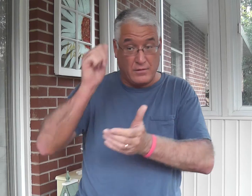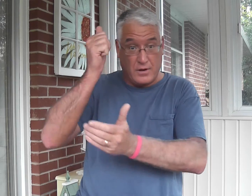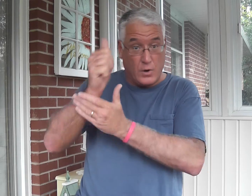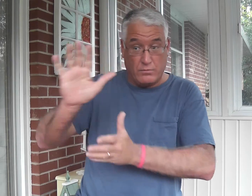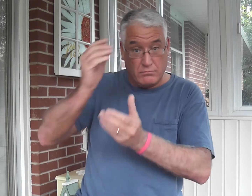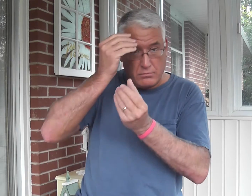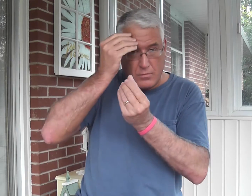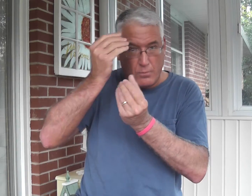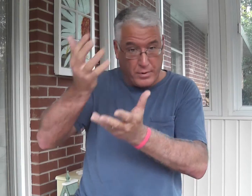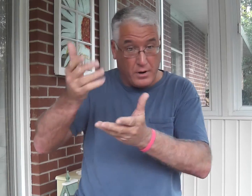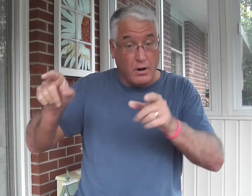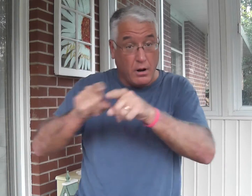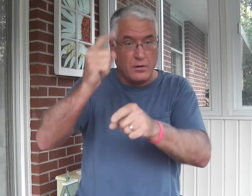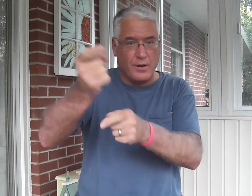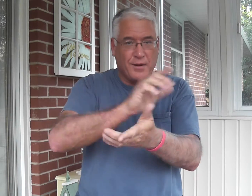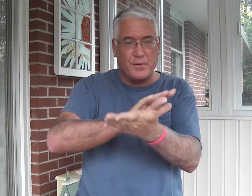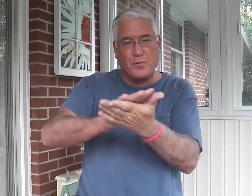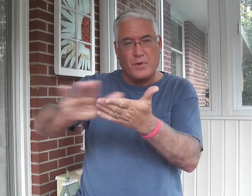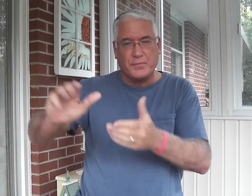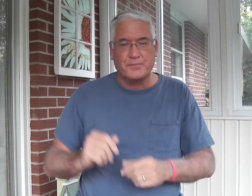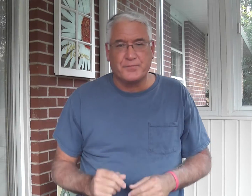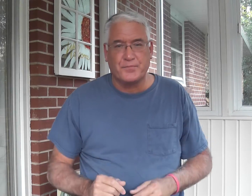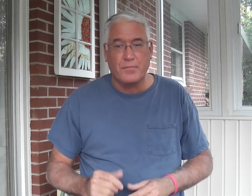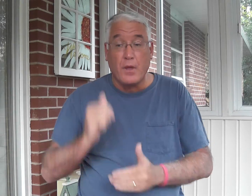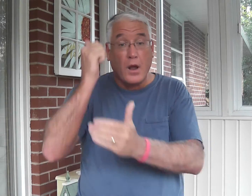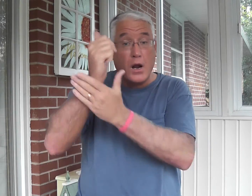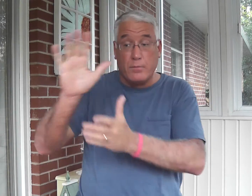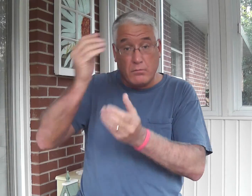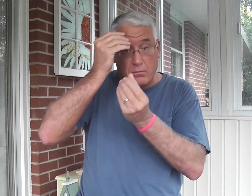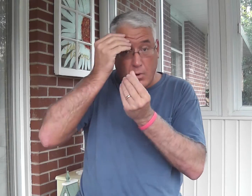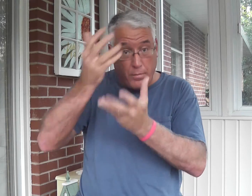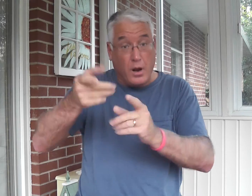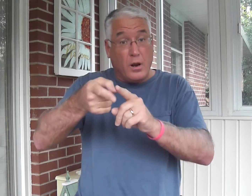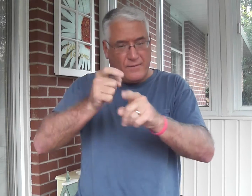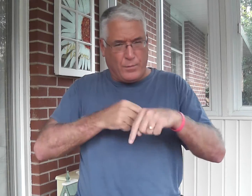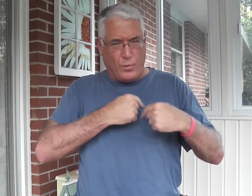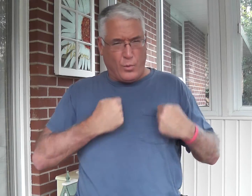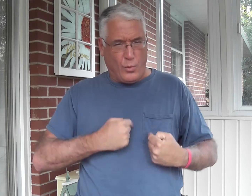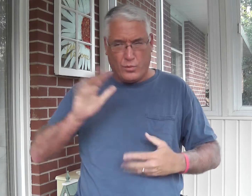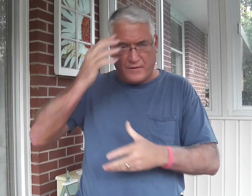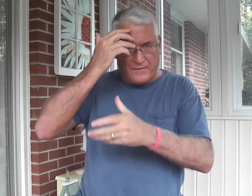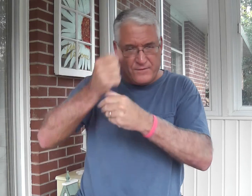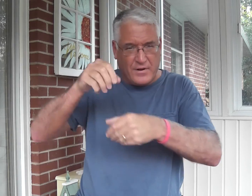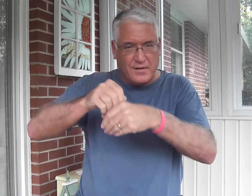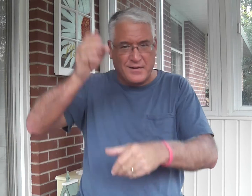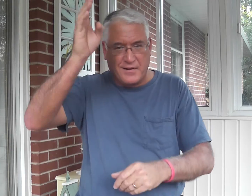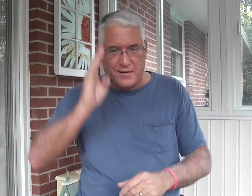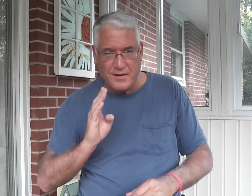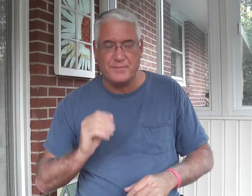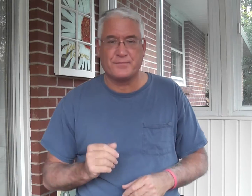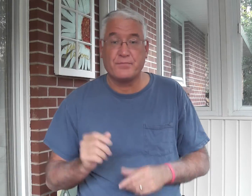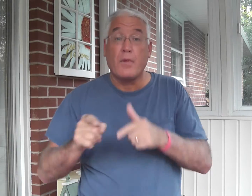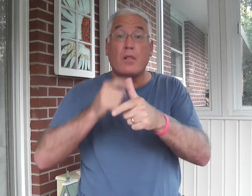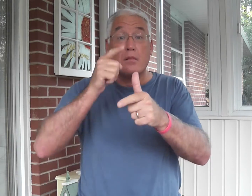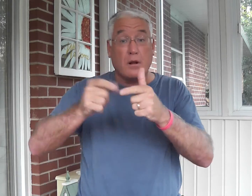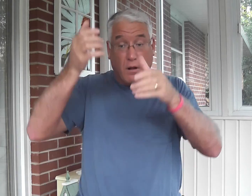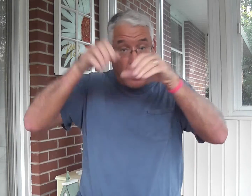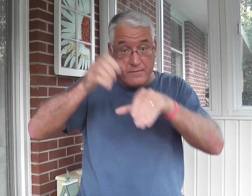God counted Abraham's obedience as righteousness to him. Abraham obeyed from his heart of faith in God,